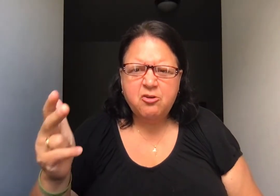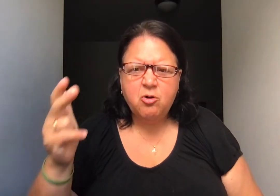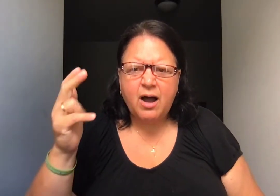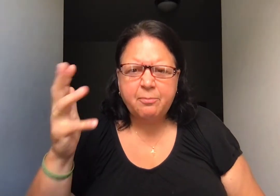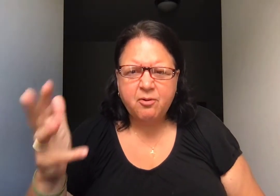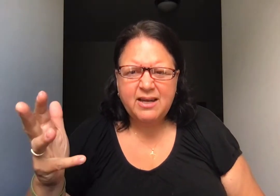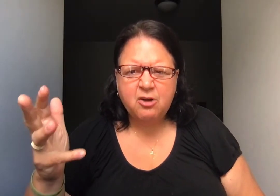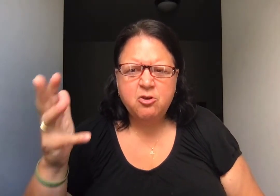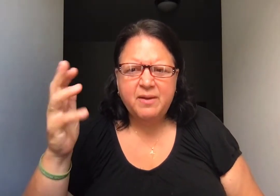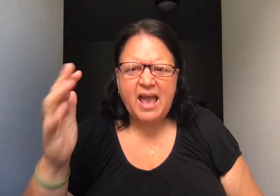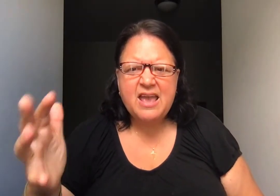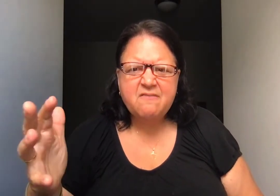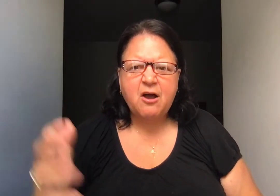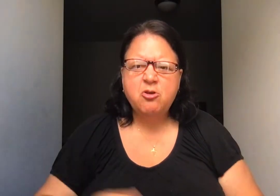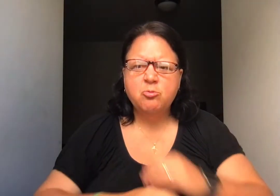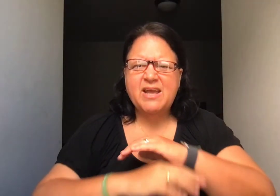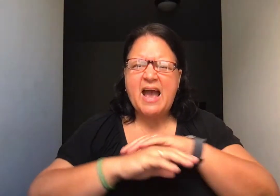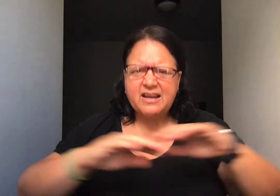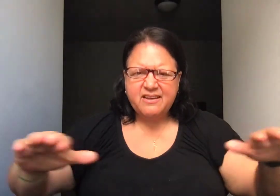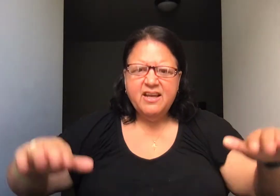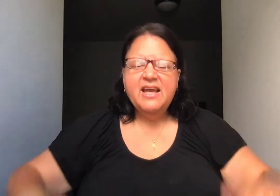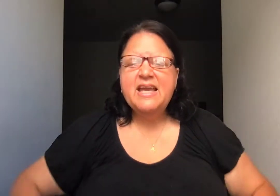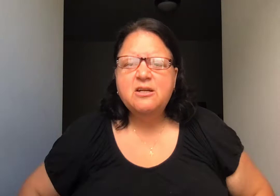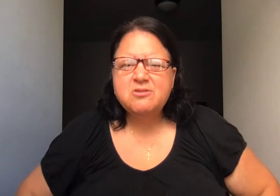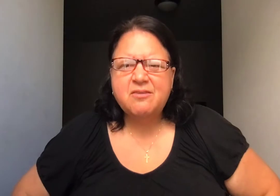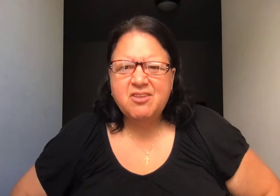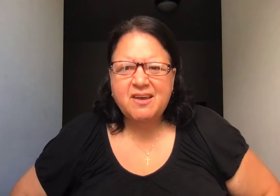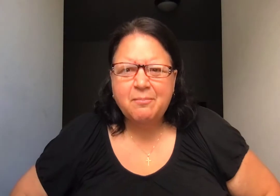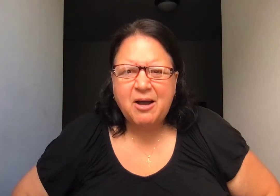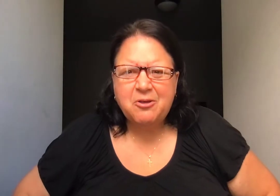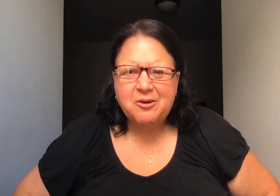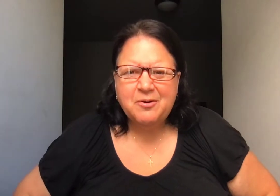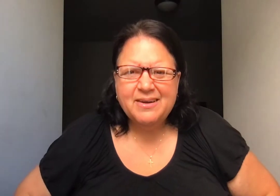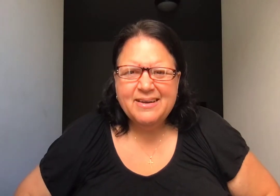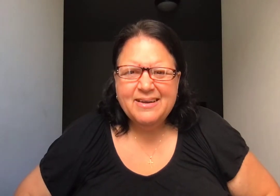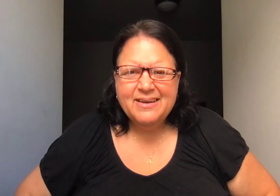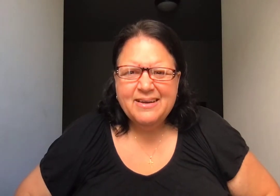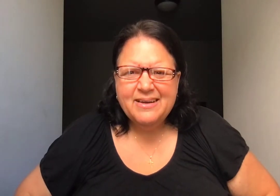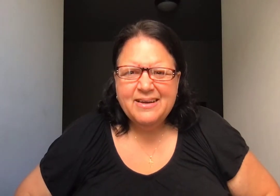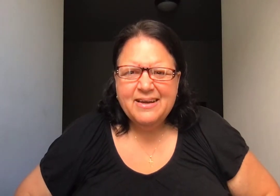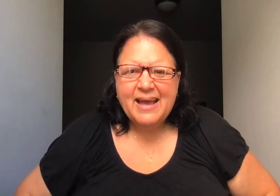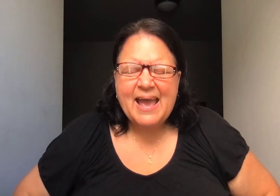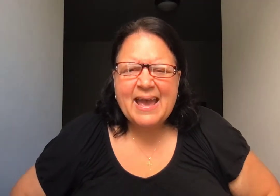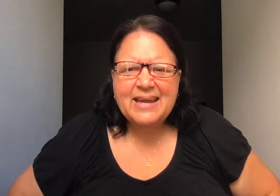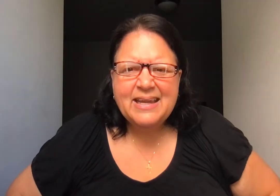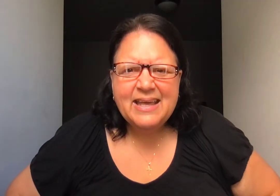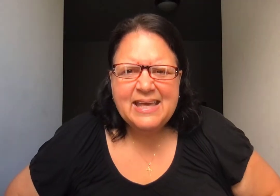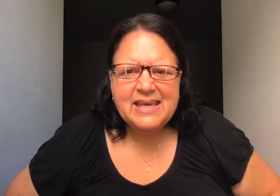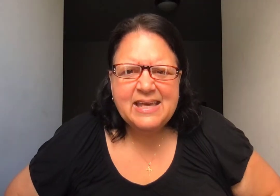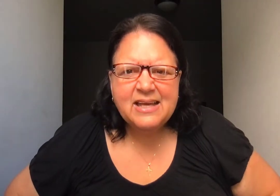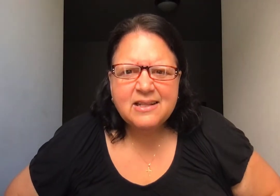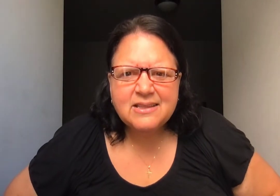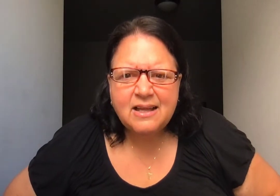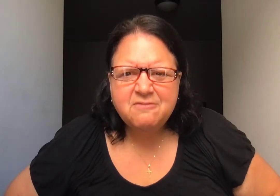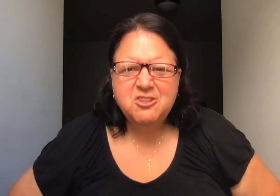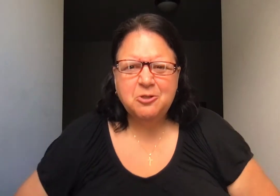you operate, how you behave, how you react. He knows everything about you. And he loves you.